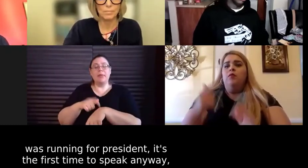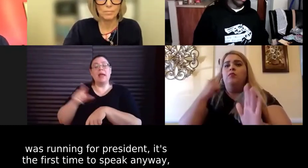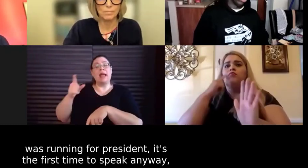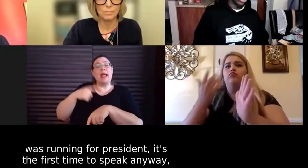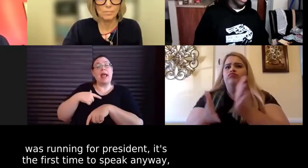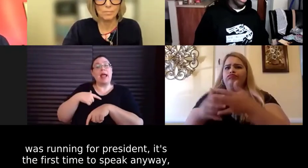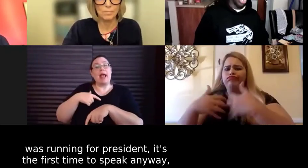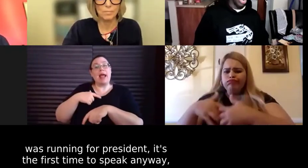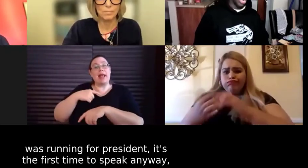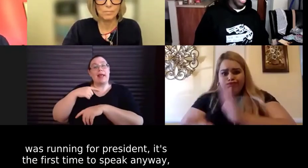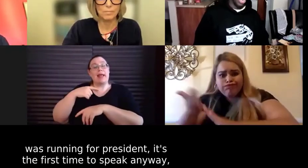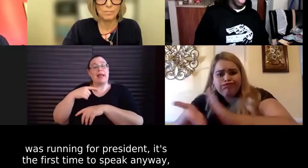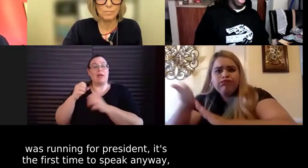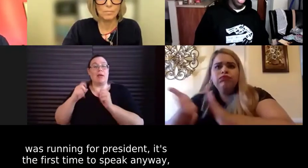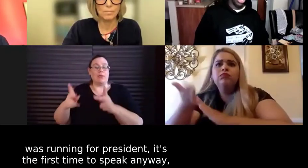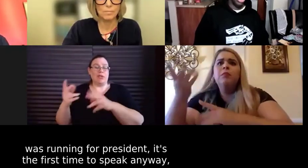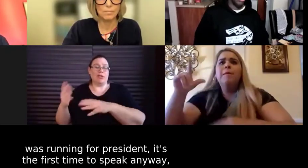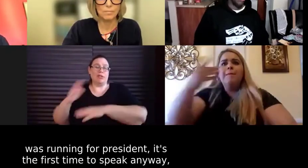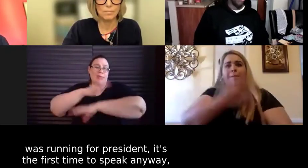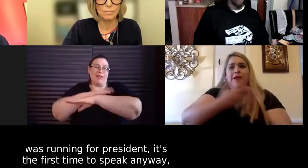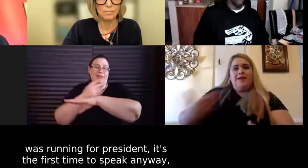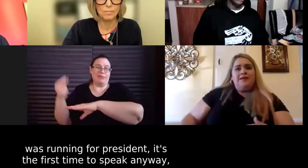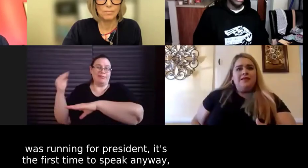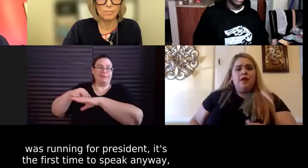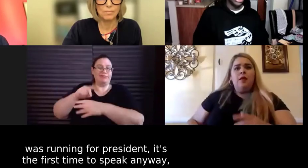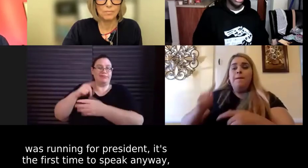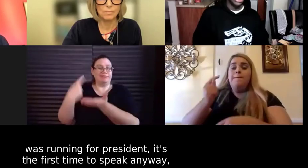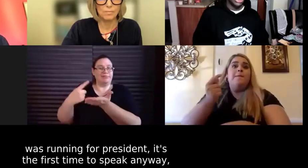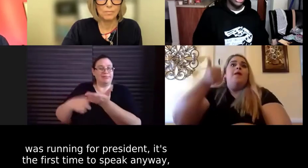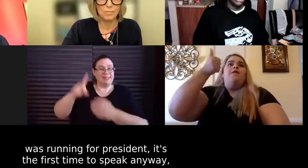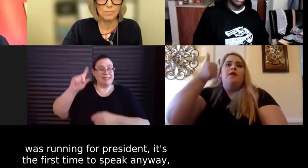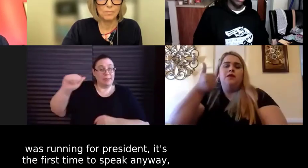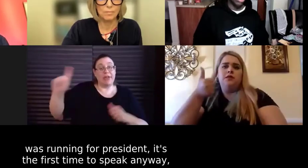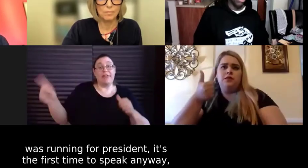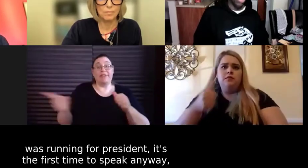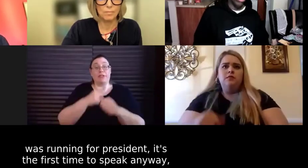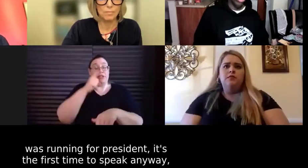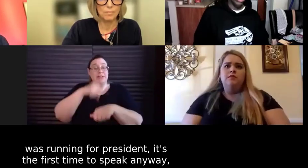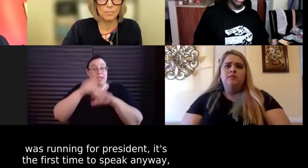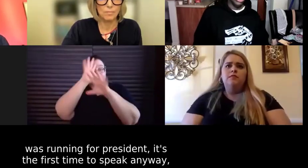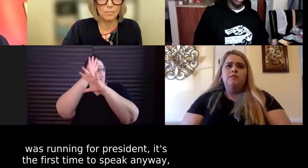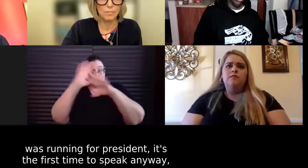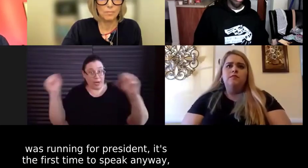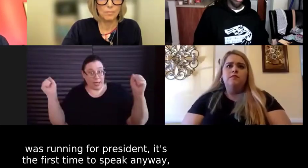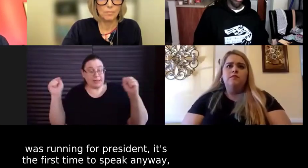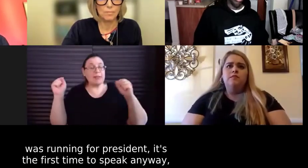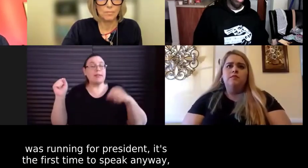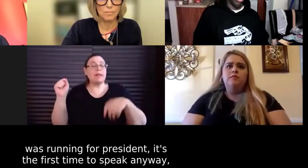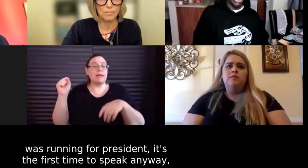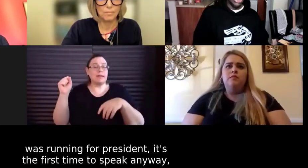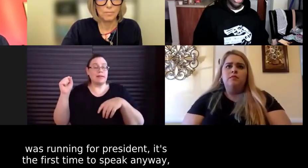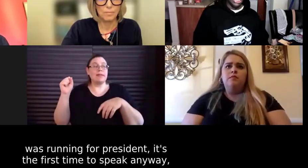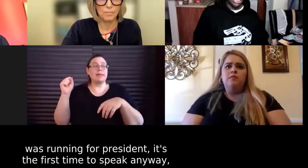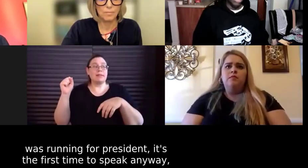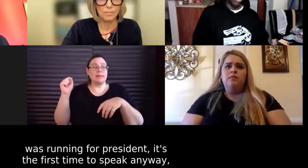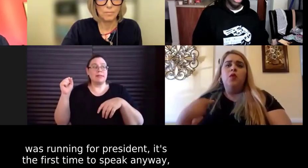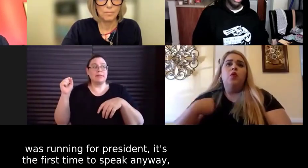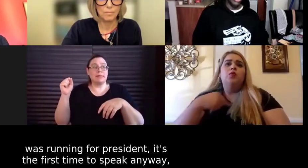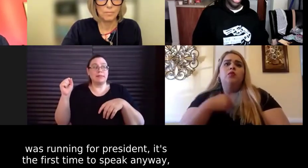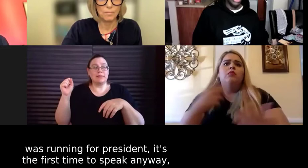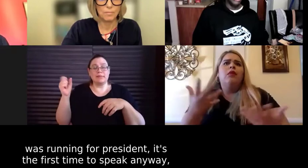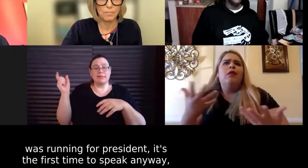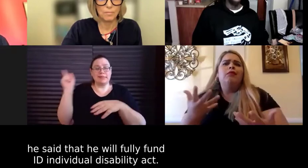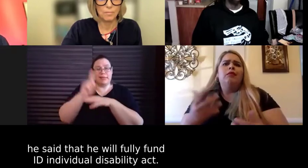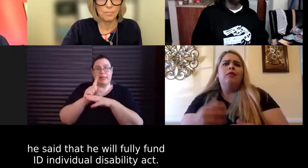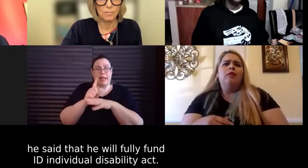It's the first time that President King had a dissuade platform, which was really ridiculous. But